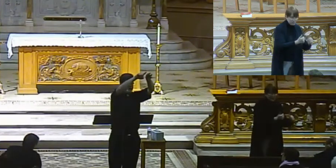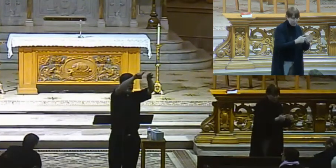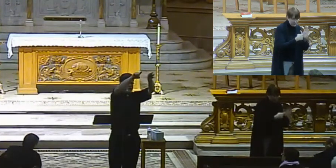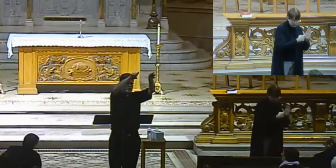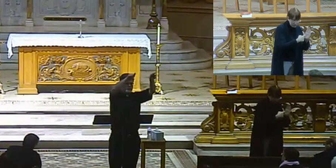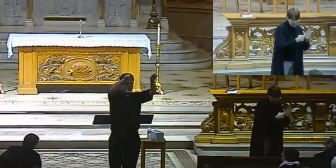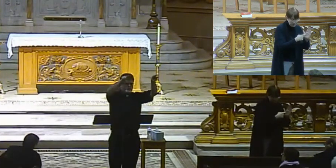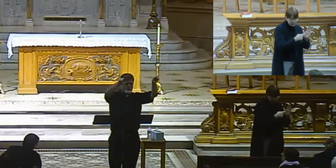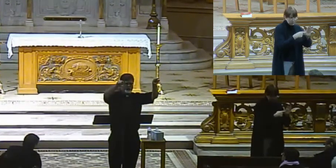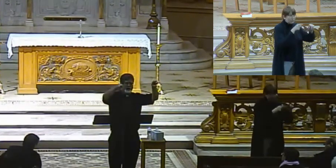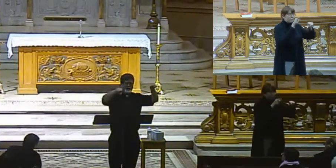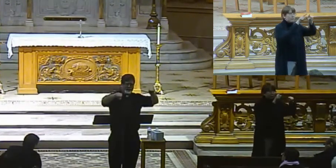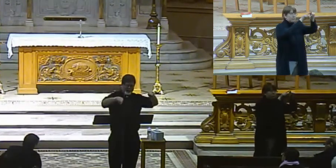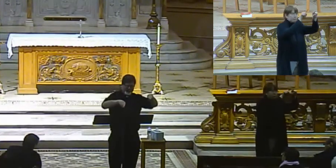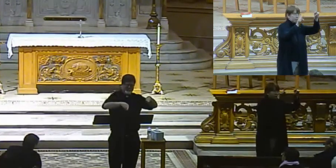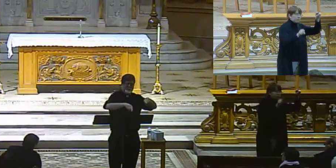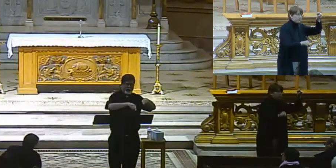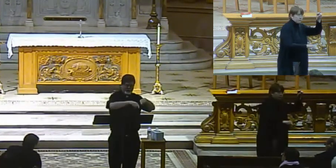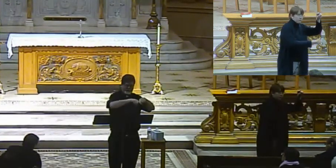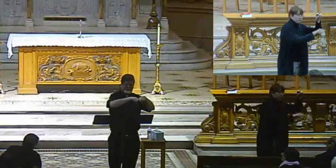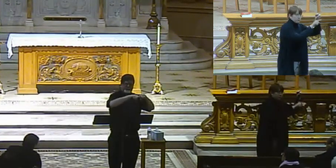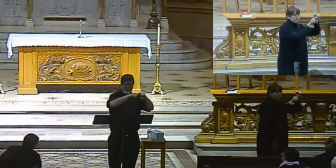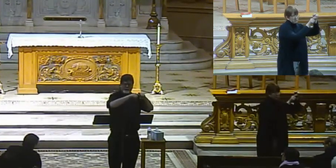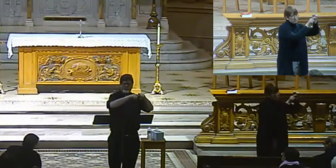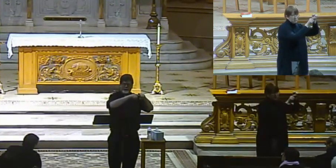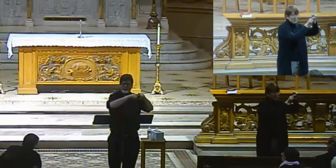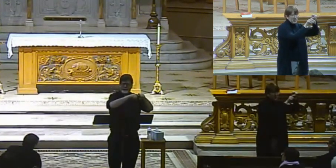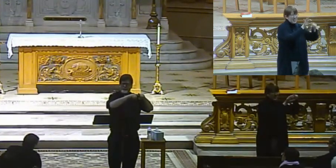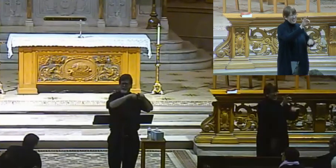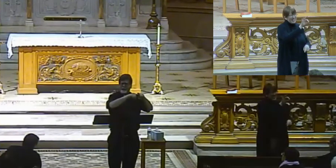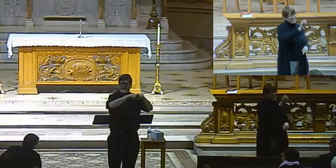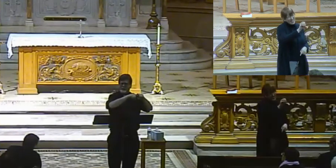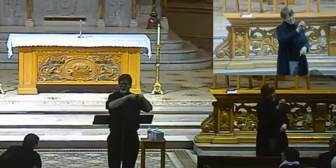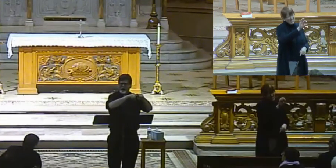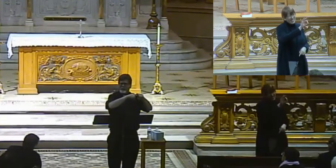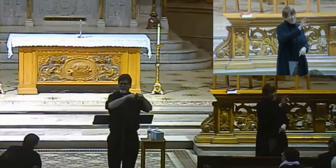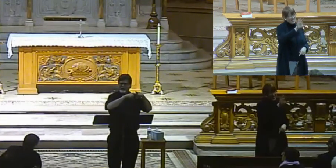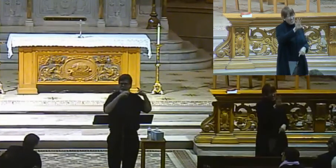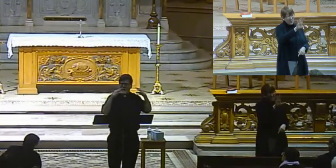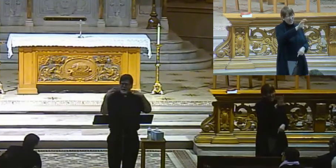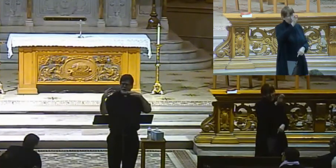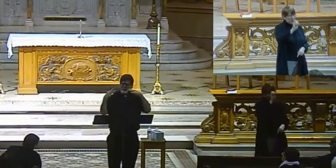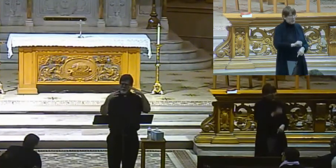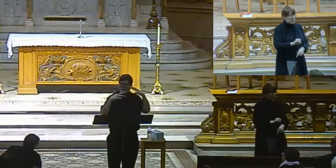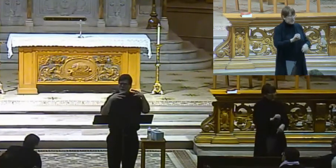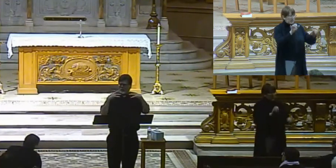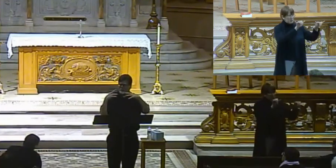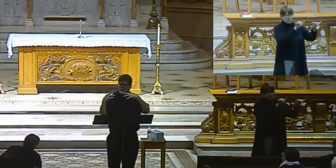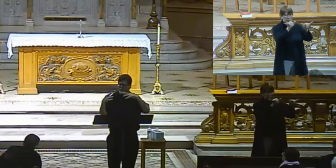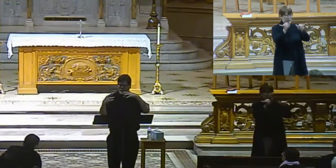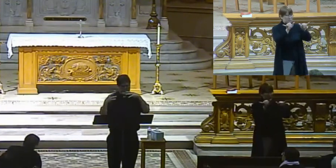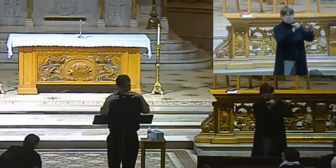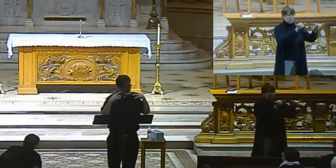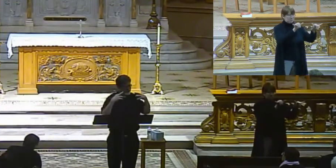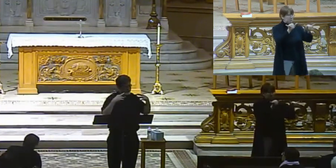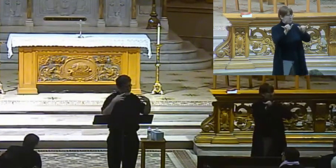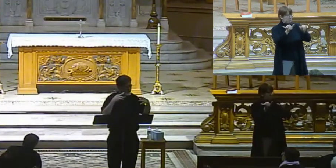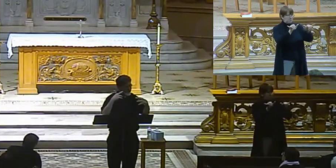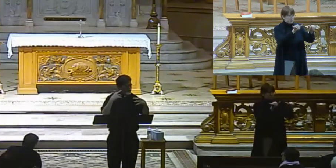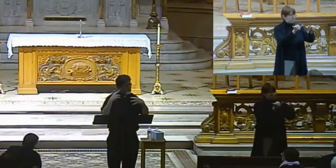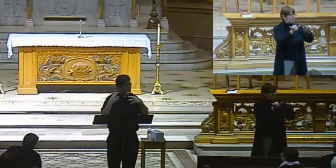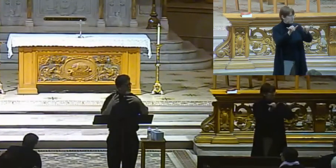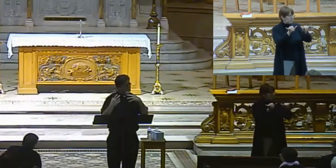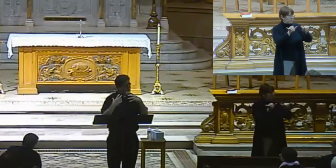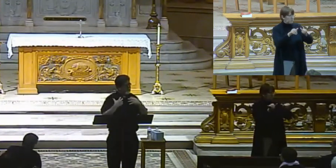And we drew a circle. Again, about 70% to 75% there would be crossover there, all right?